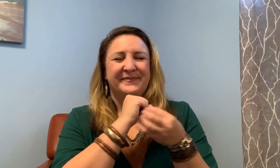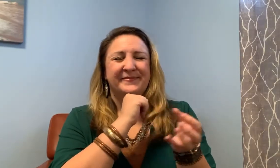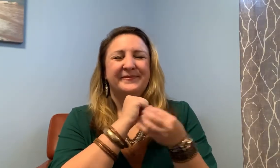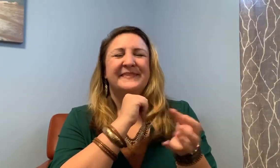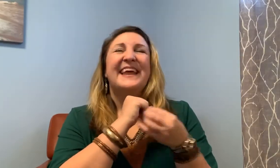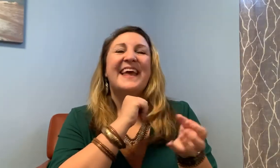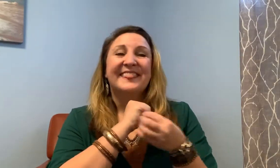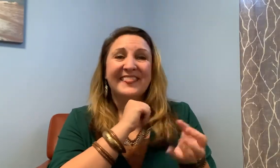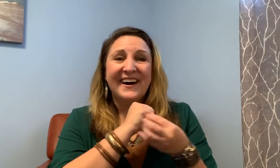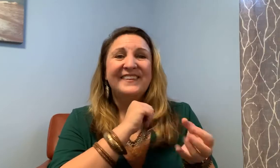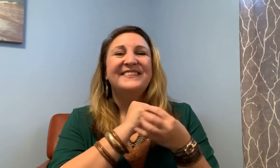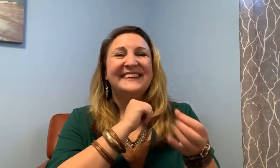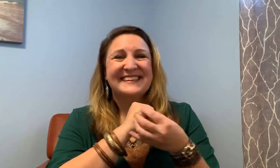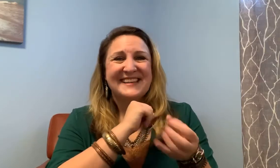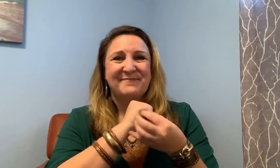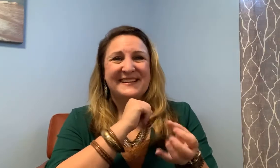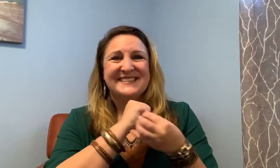and love and accept myself